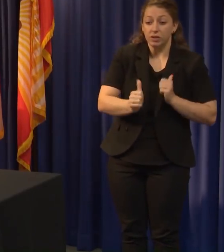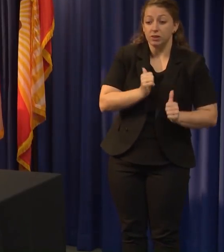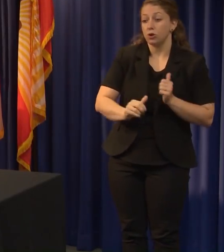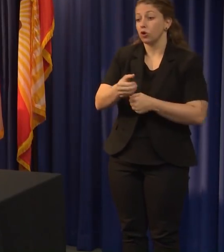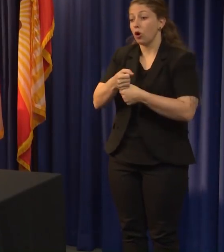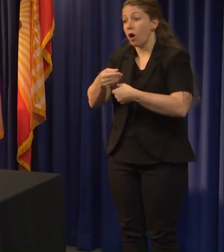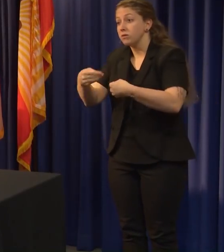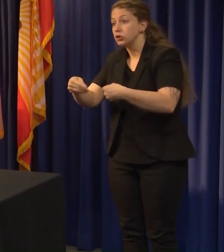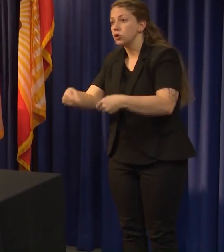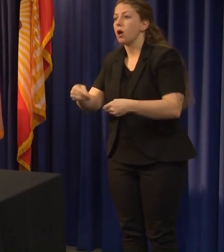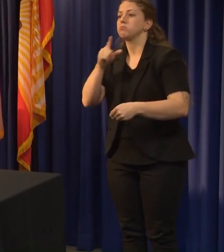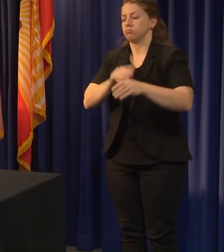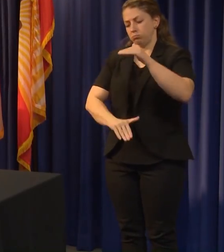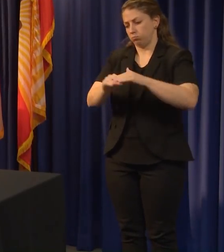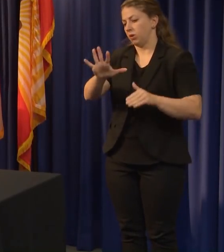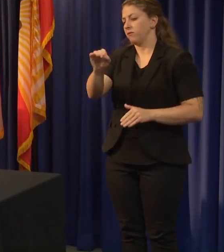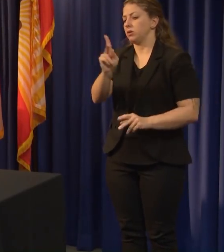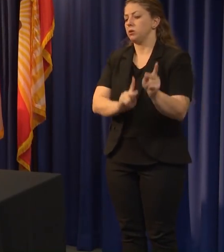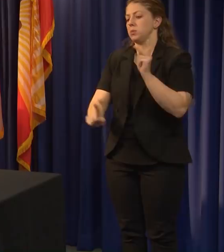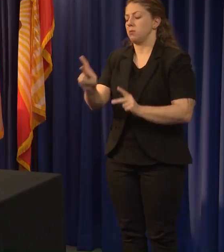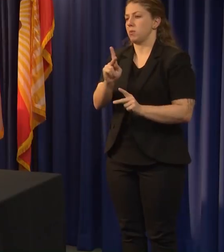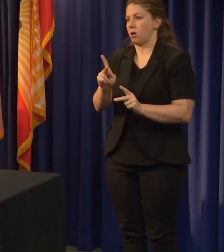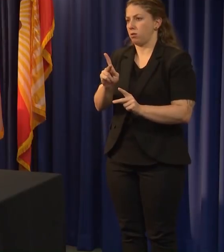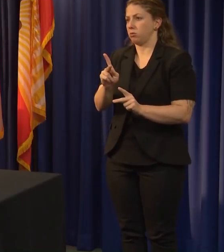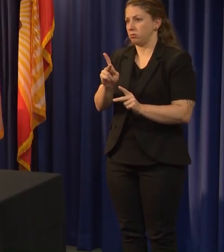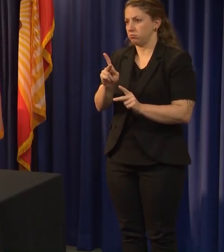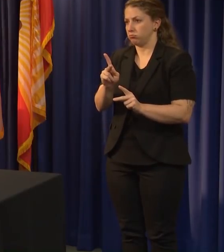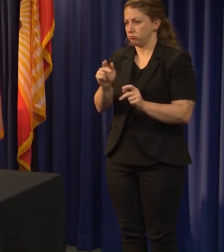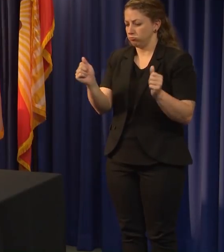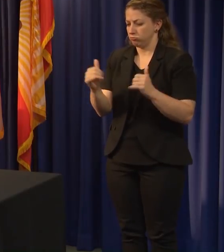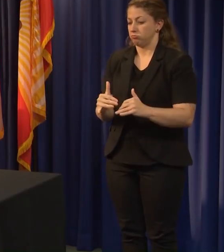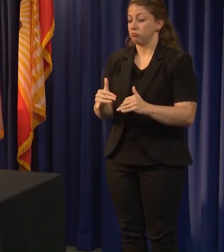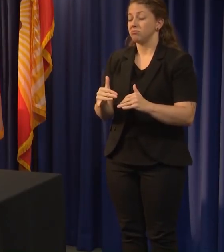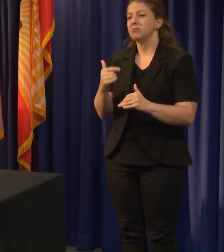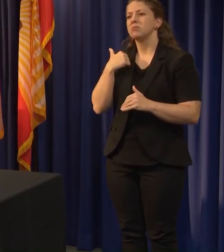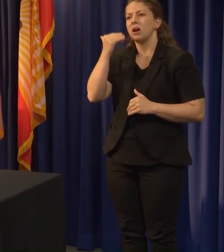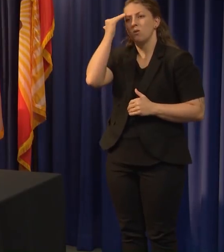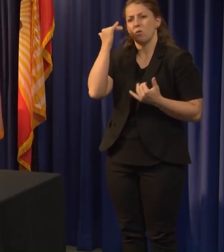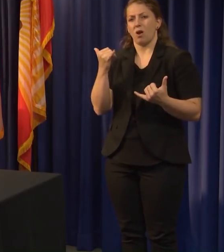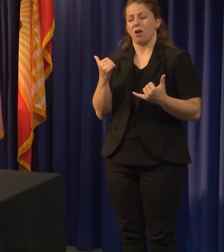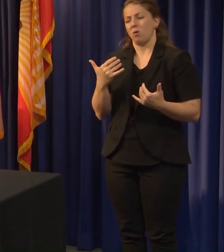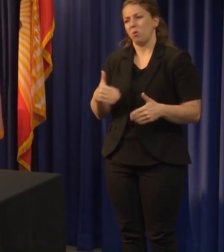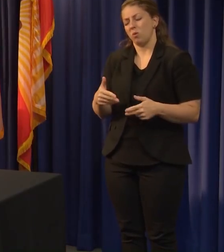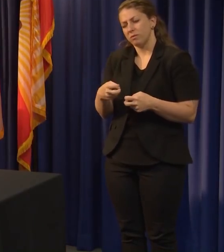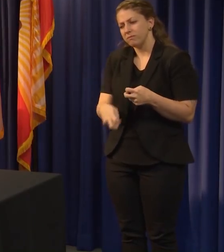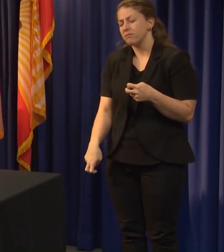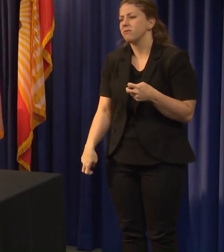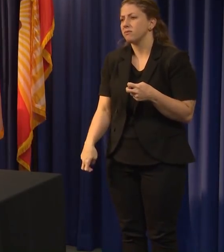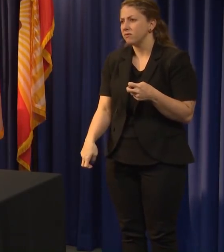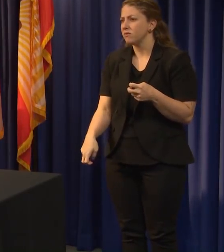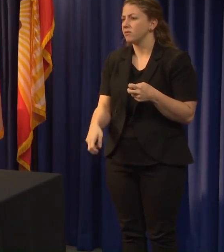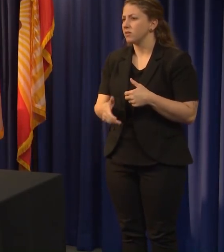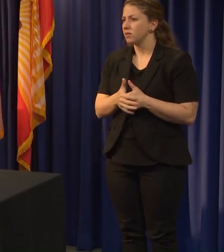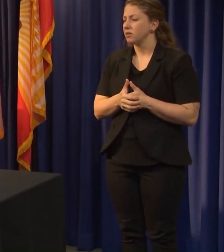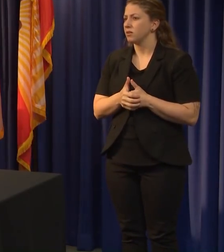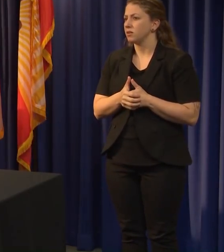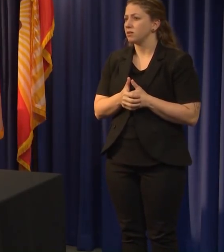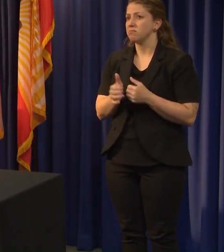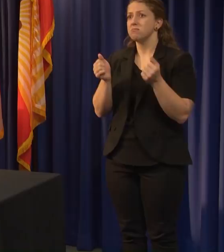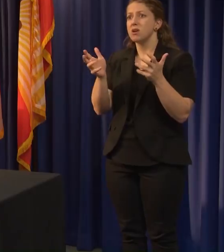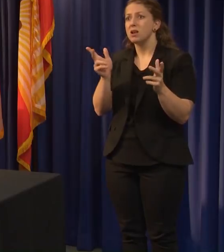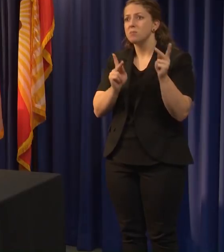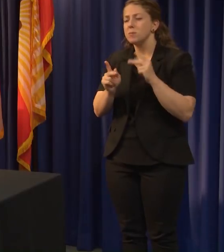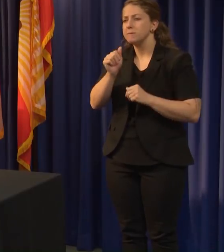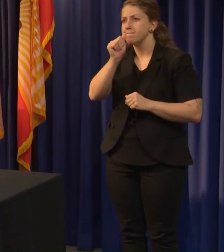occupancy of 50 people at a time. I know these are tough circumstances, incredibly tough circumstances for a lot of